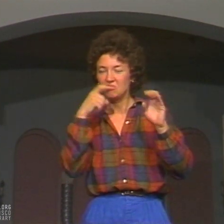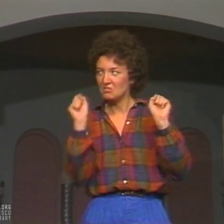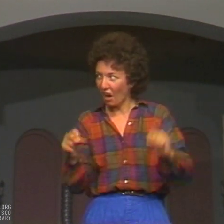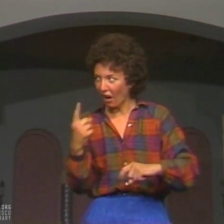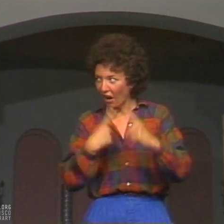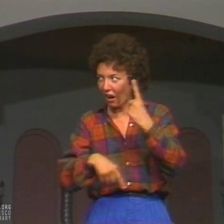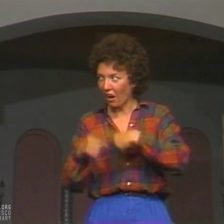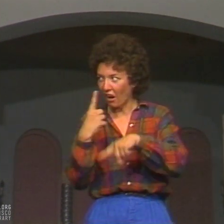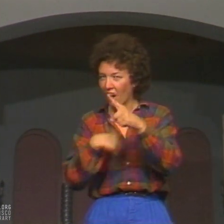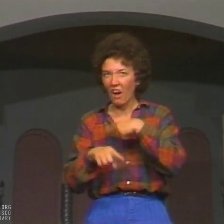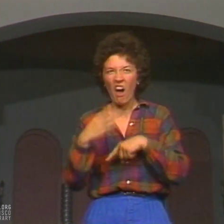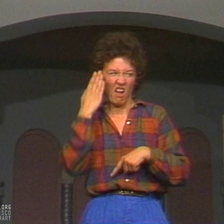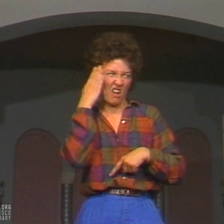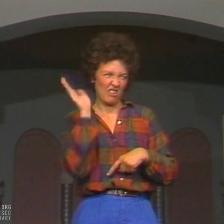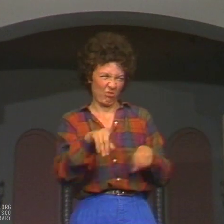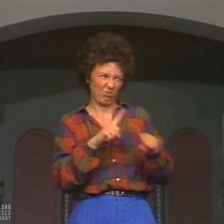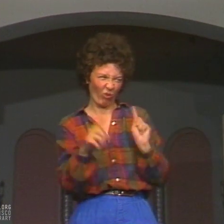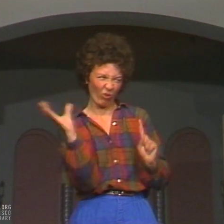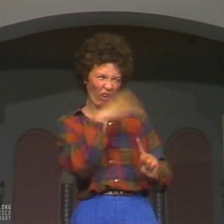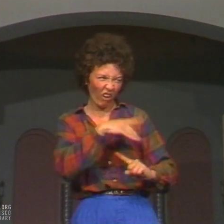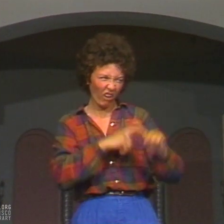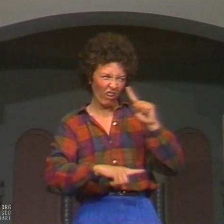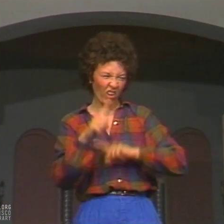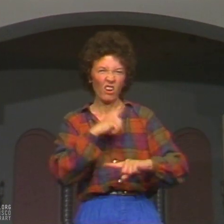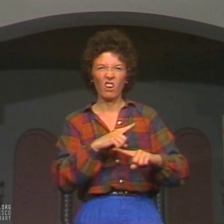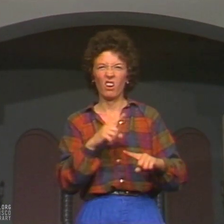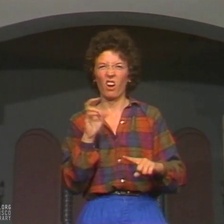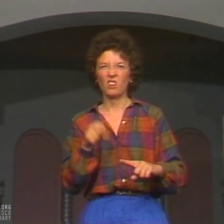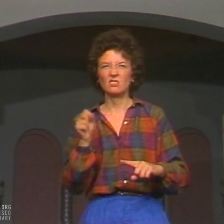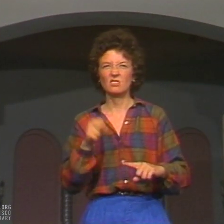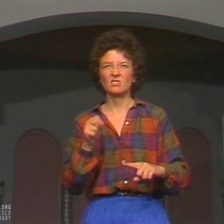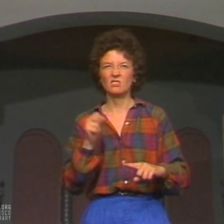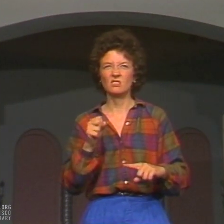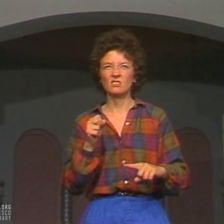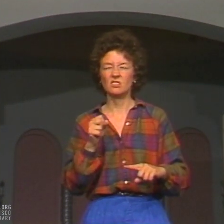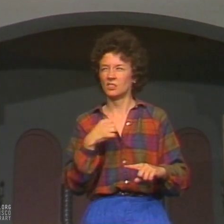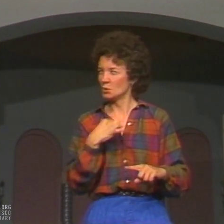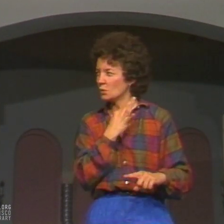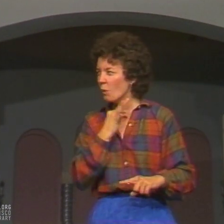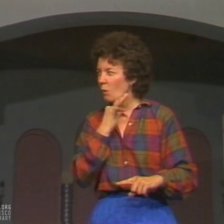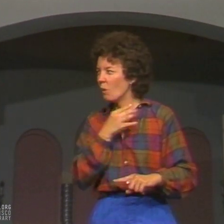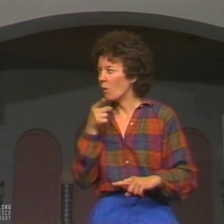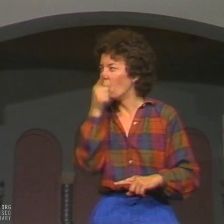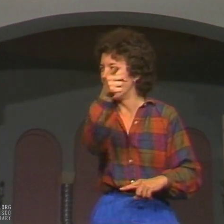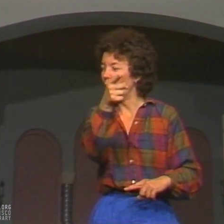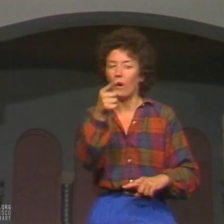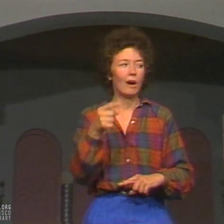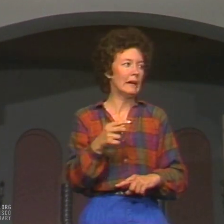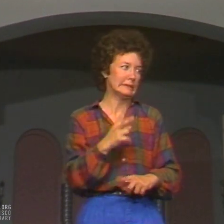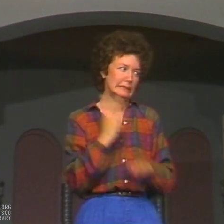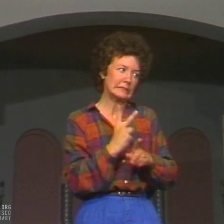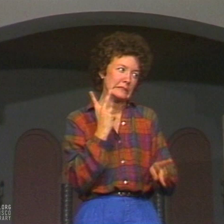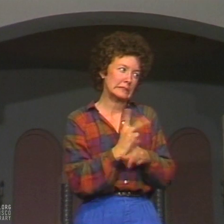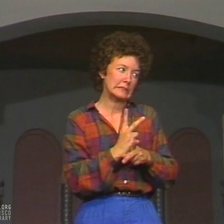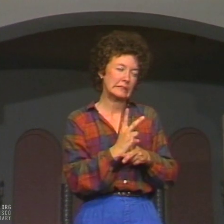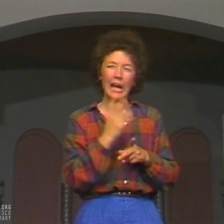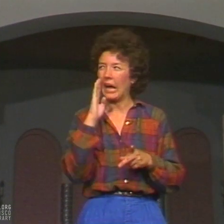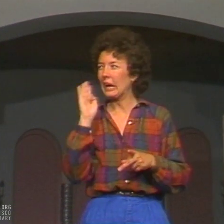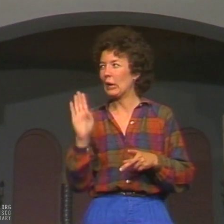whose ears work are signing. Yes, but such queer speech they shape. What waits out there? To be fair, we should